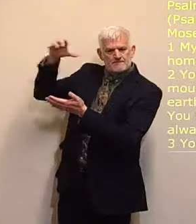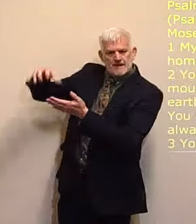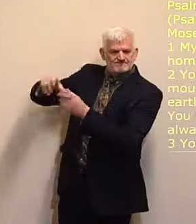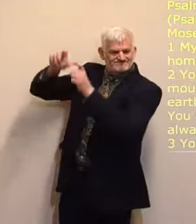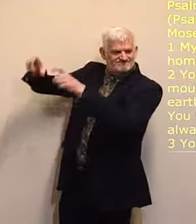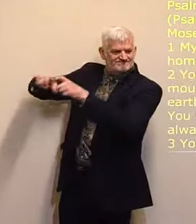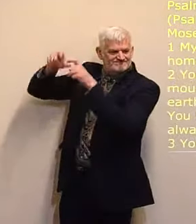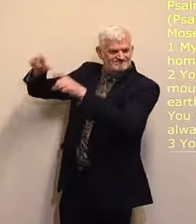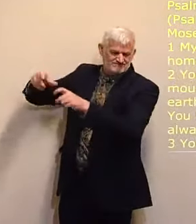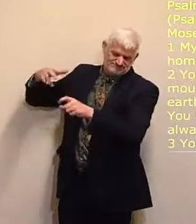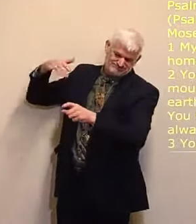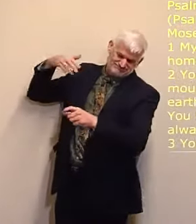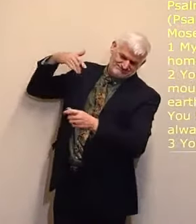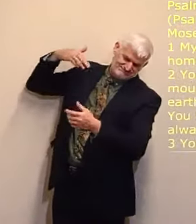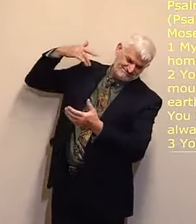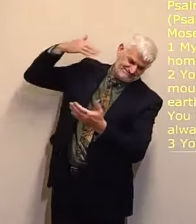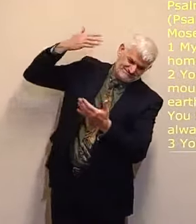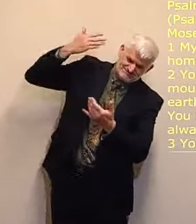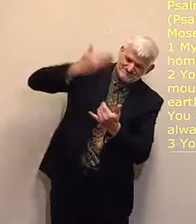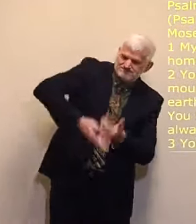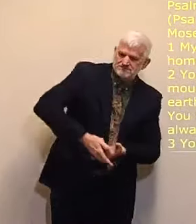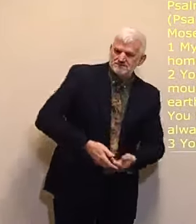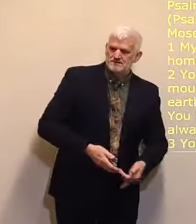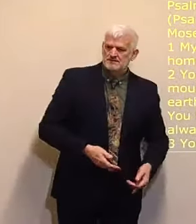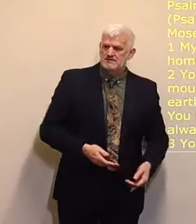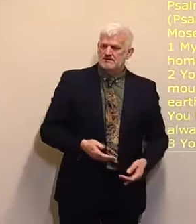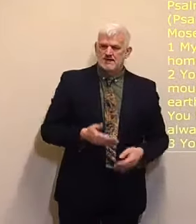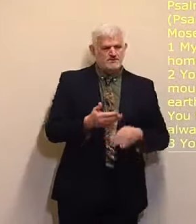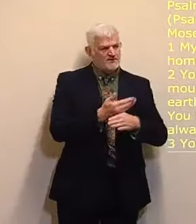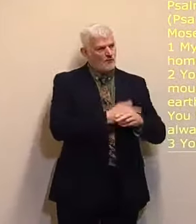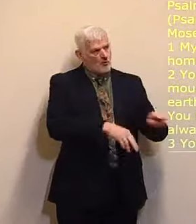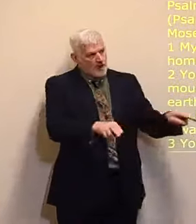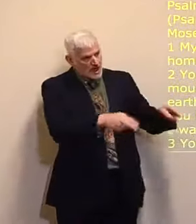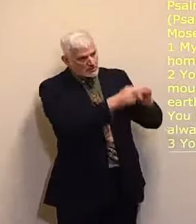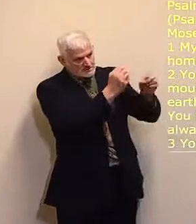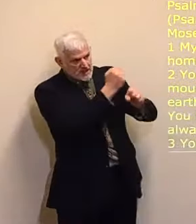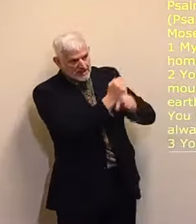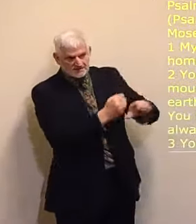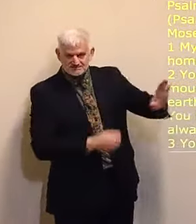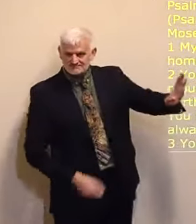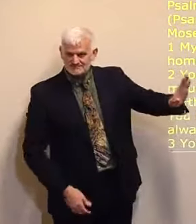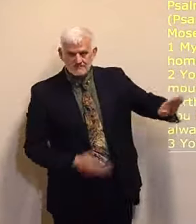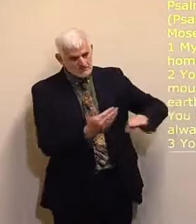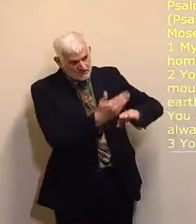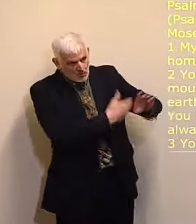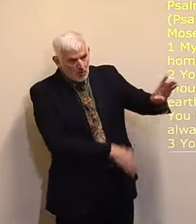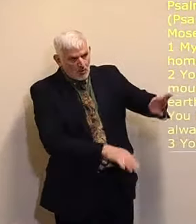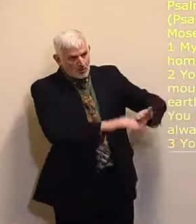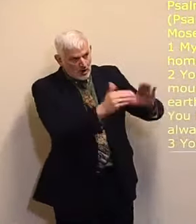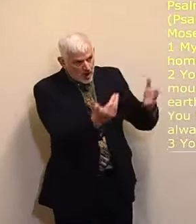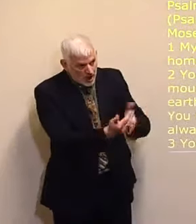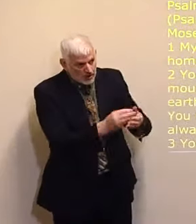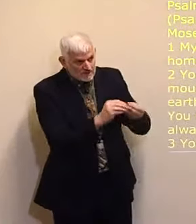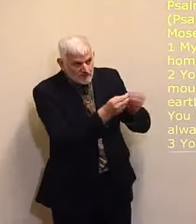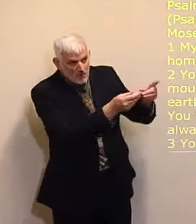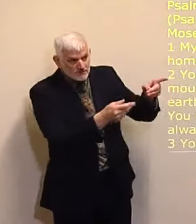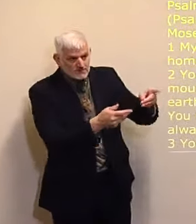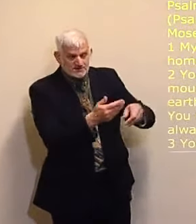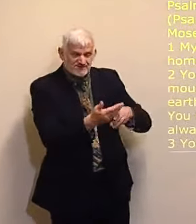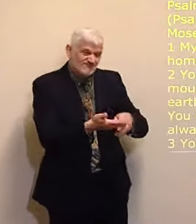Before the mountains were brought forth Or even thou hast formed the earth and the world Even from everlasting